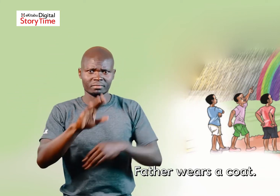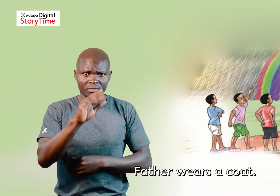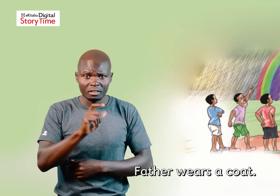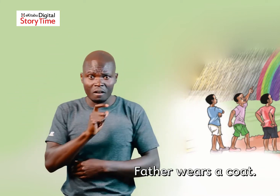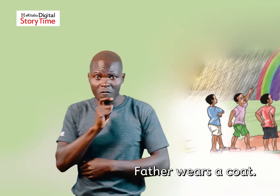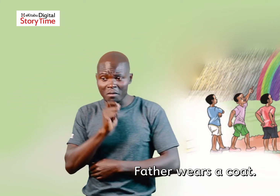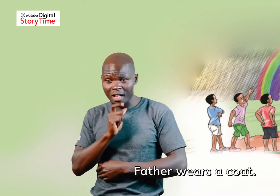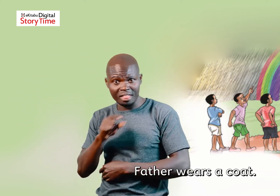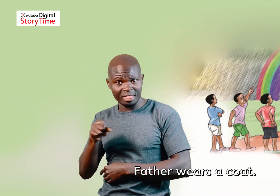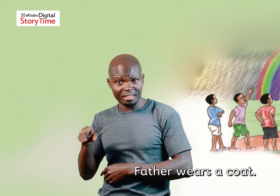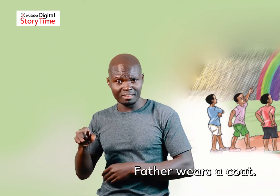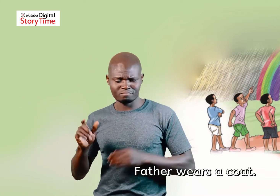Father wears a coat